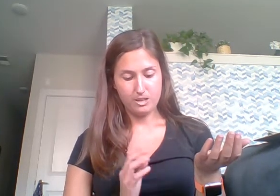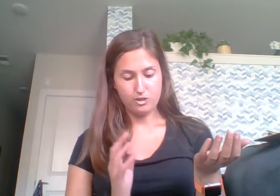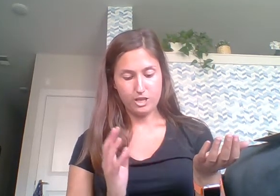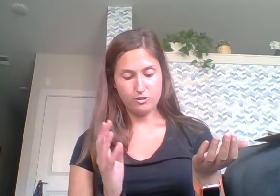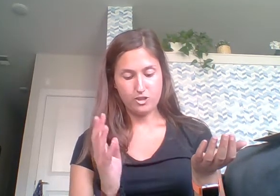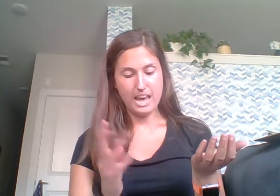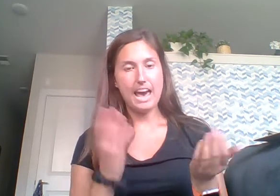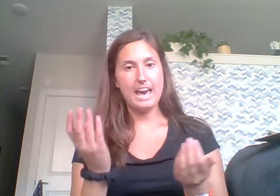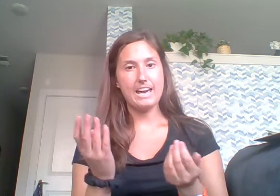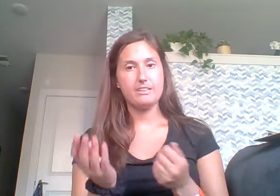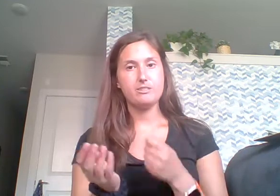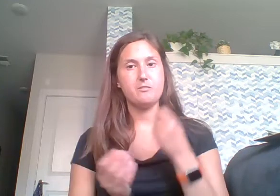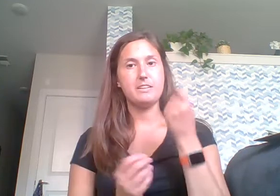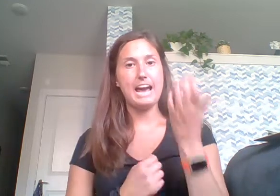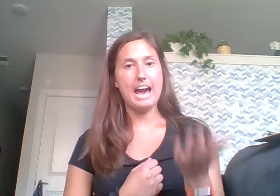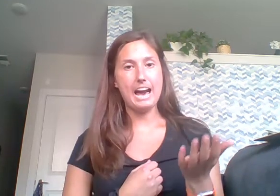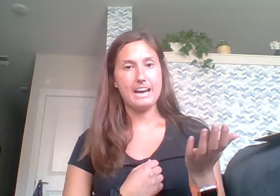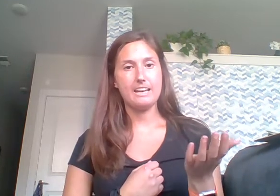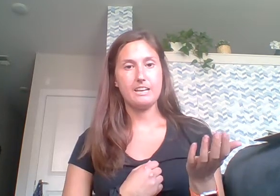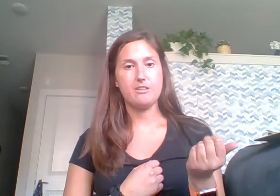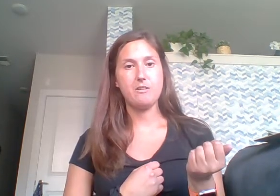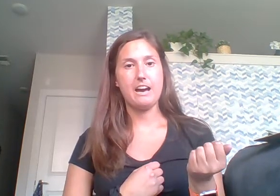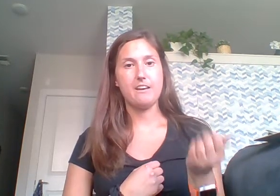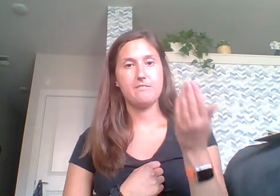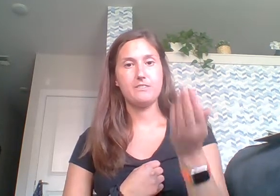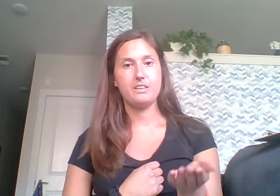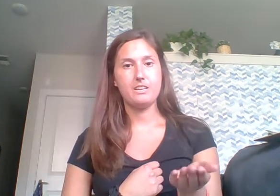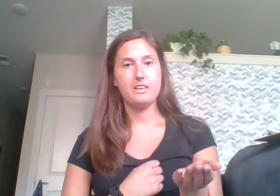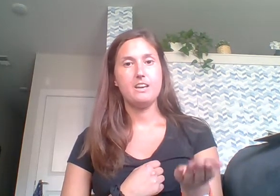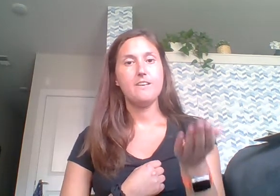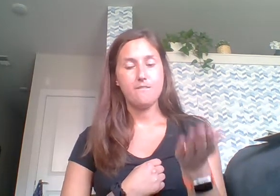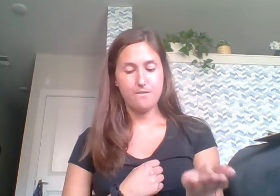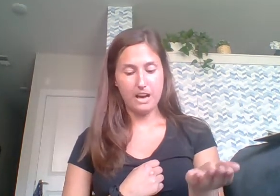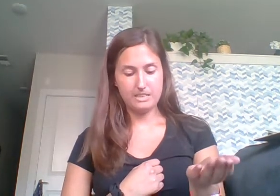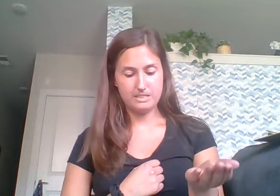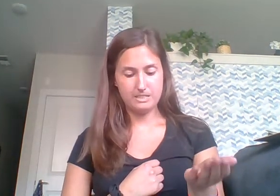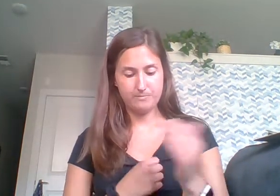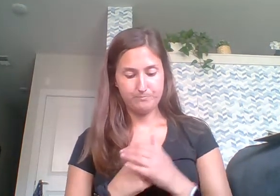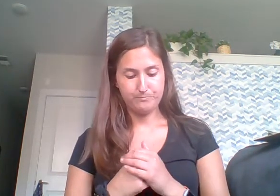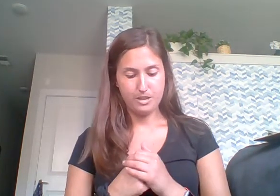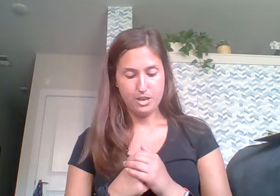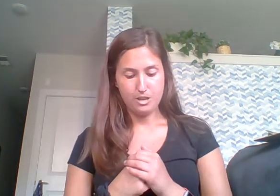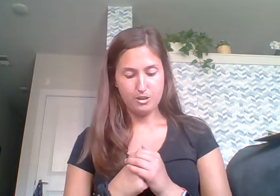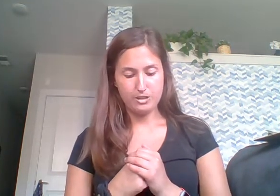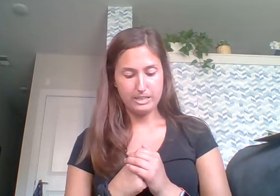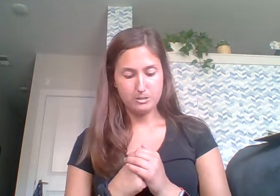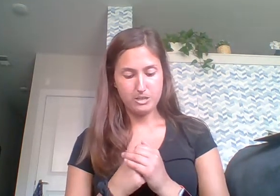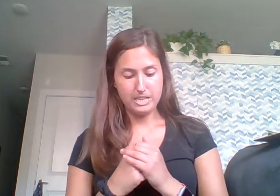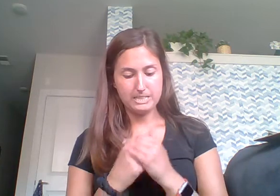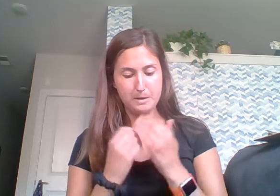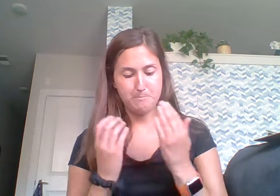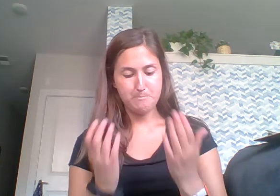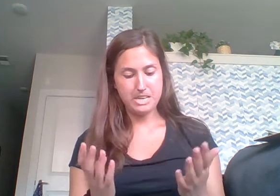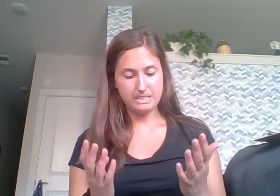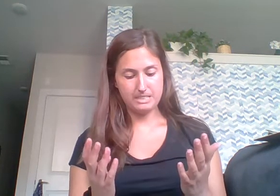Change the a to an ah, and you have that. Your next word is peat.